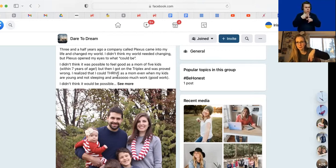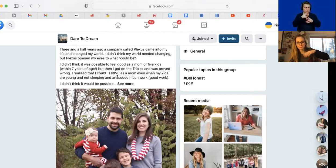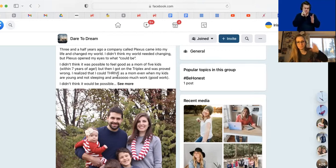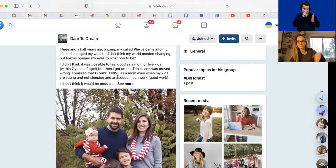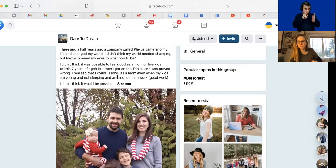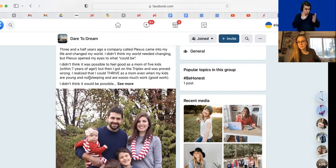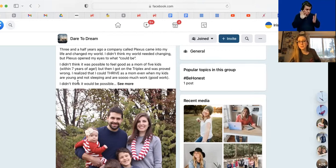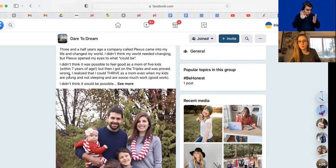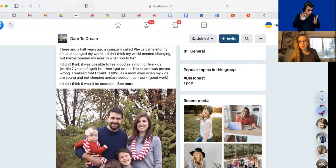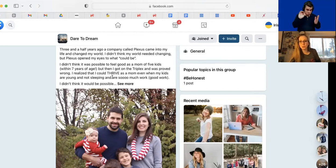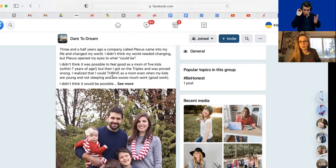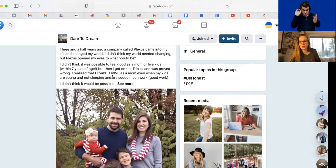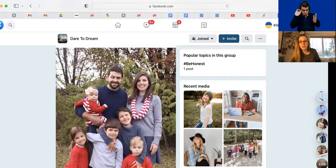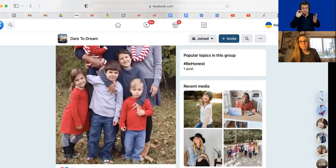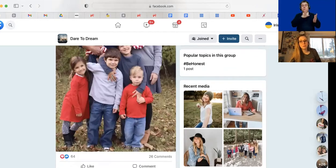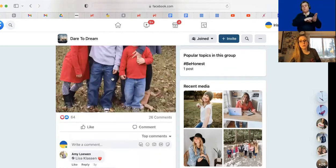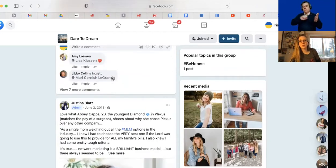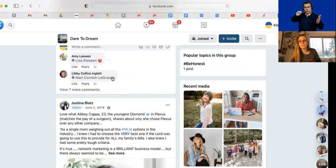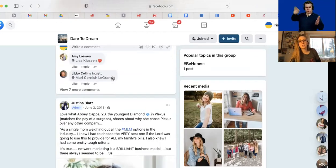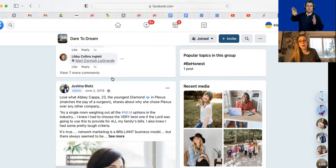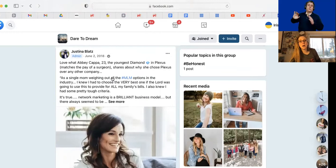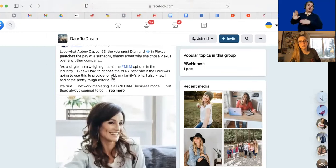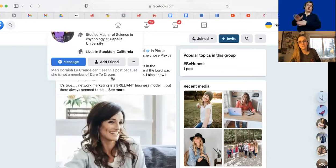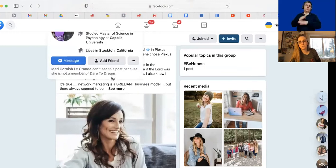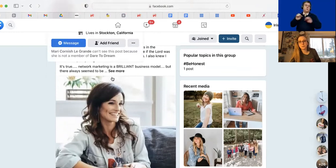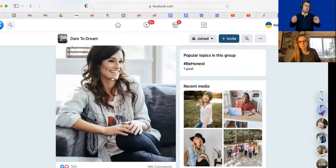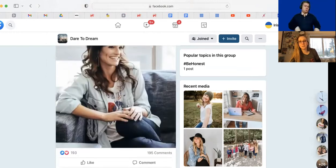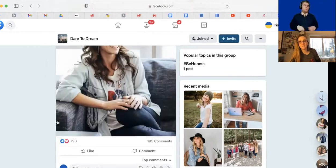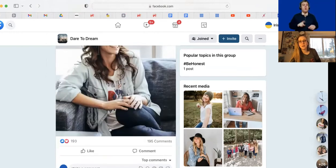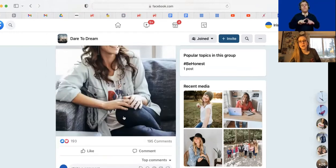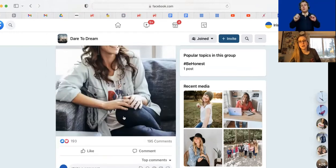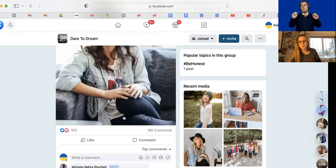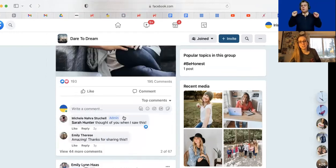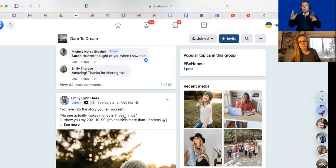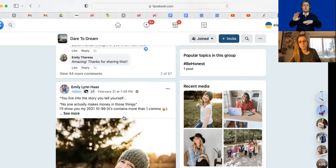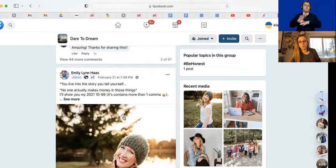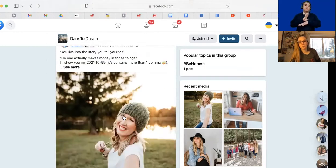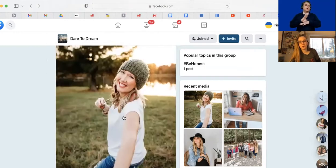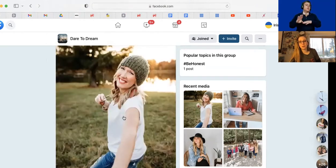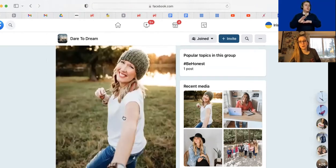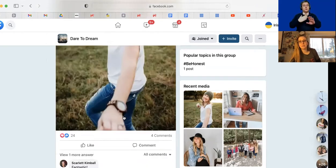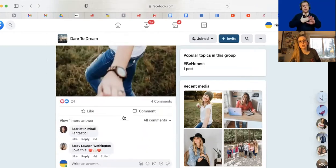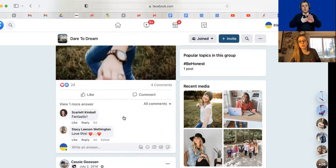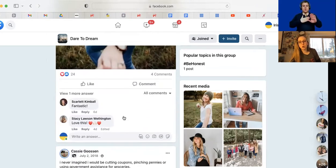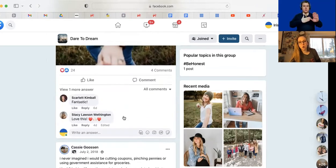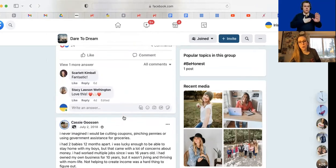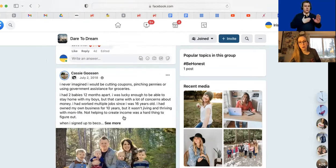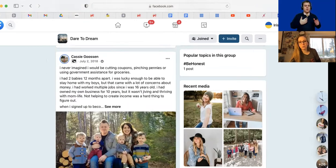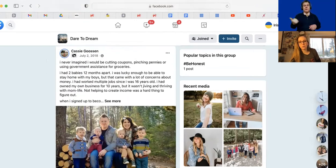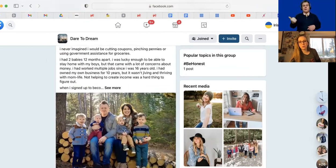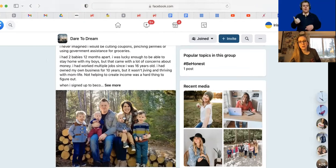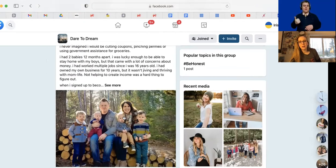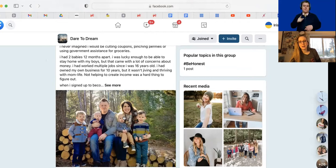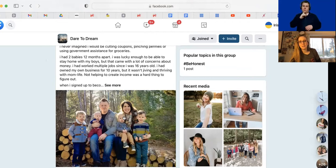compliant and then you can share it. But there is tons of business, uh, testimonies throughout here and it's so